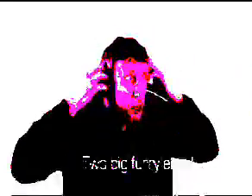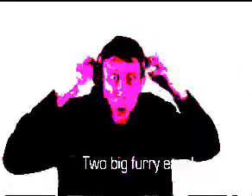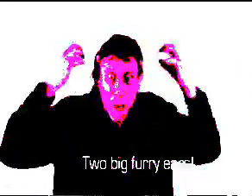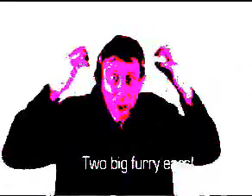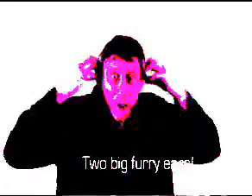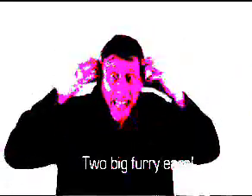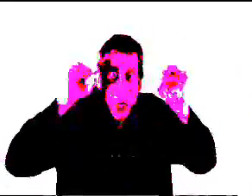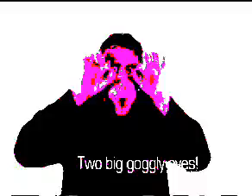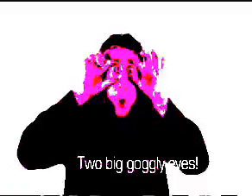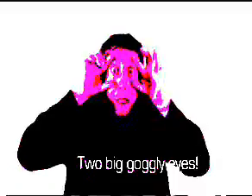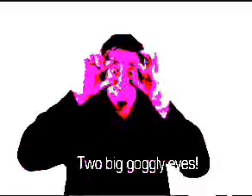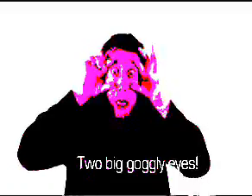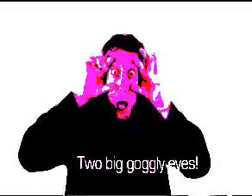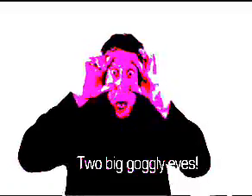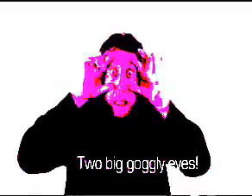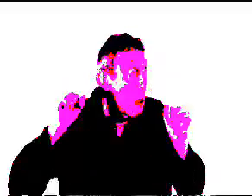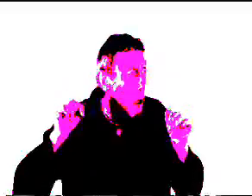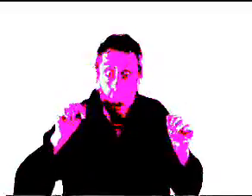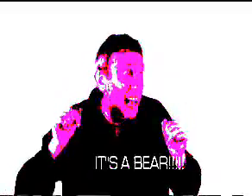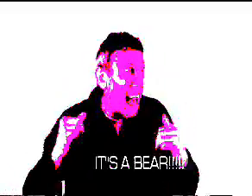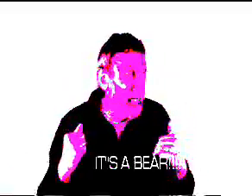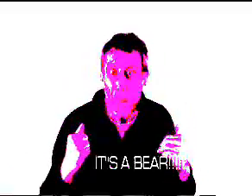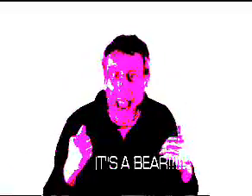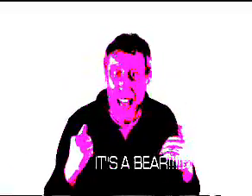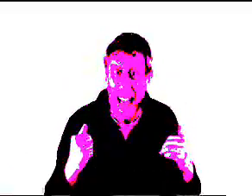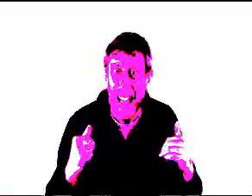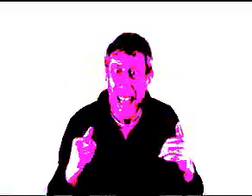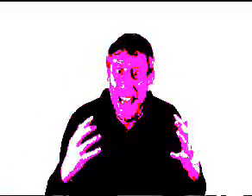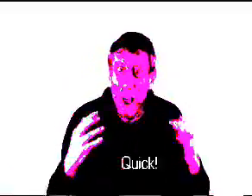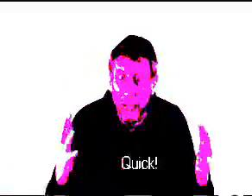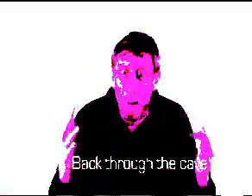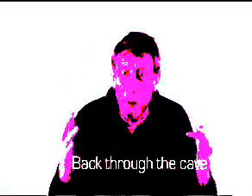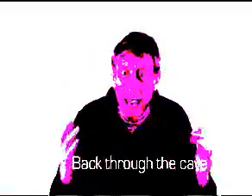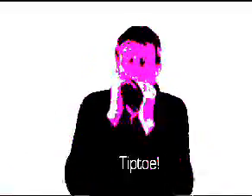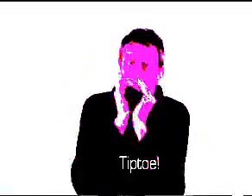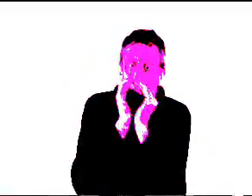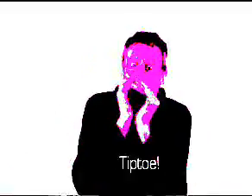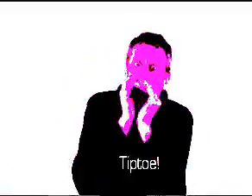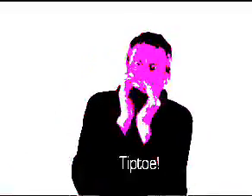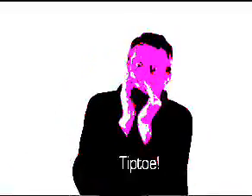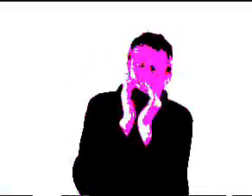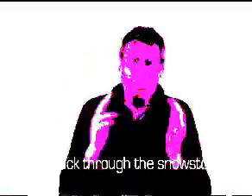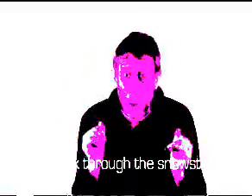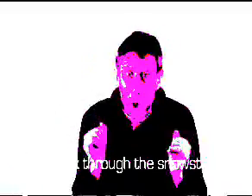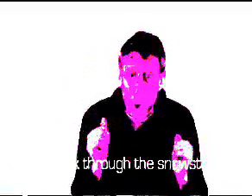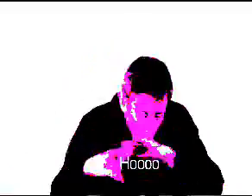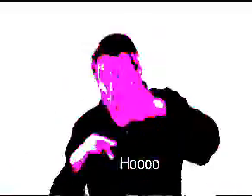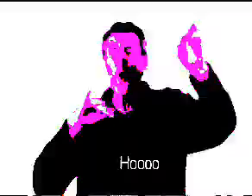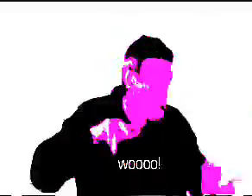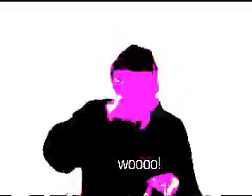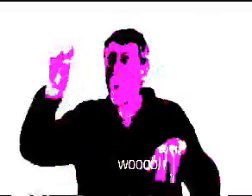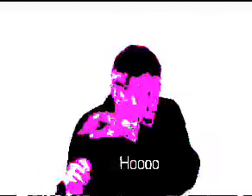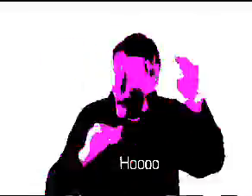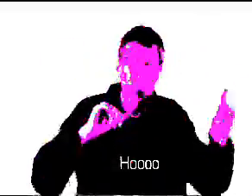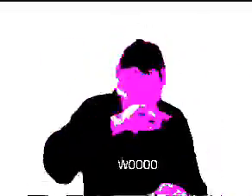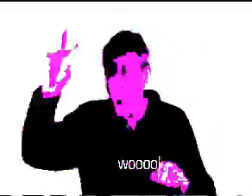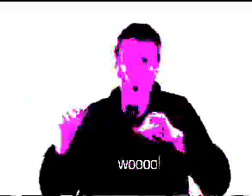Two big fairy eyes. Two big googly eyes. It's a bear. Quick back to the cave. Back to the snowstorm. hoo hoo.